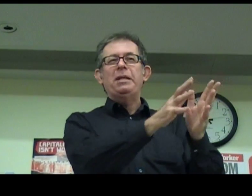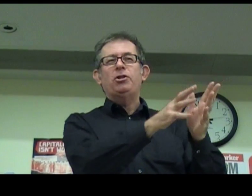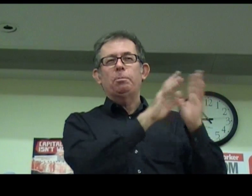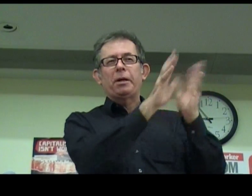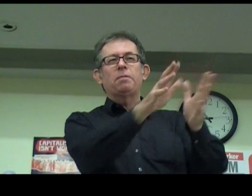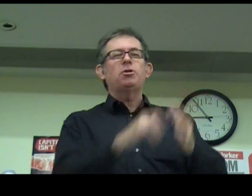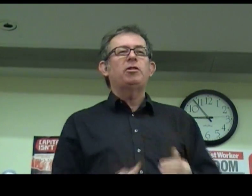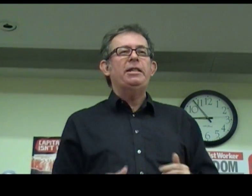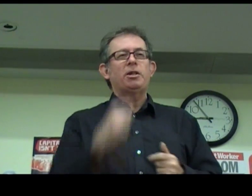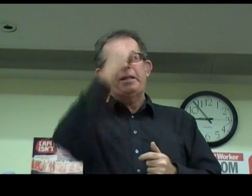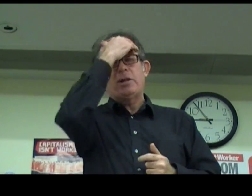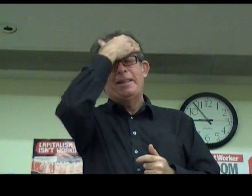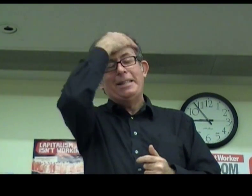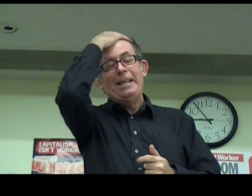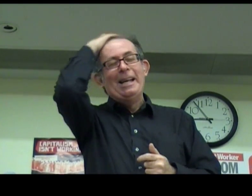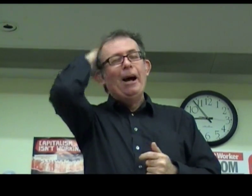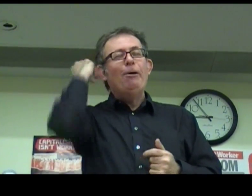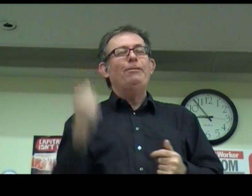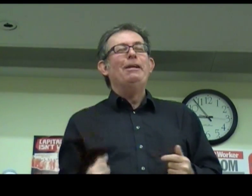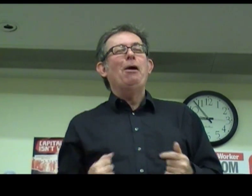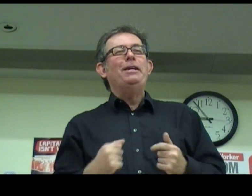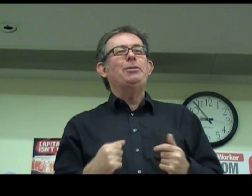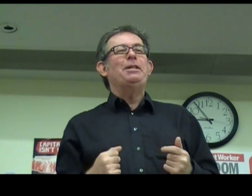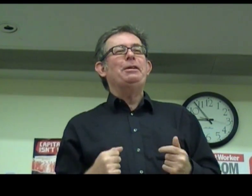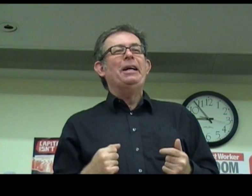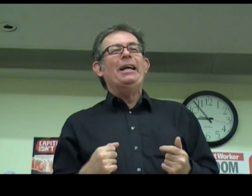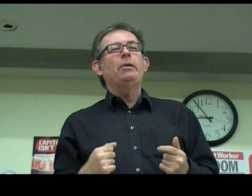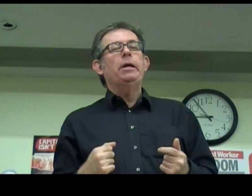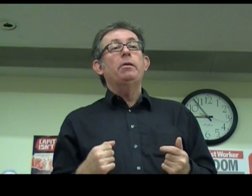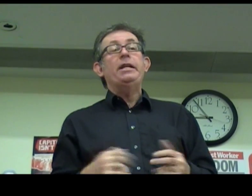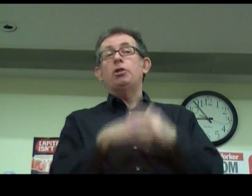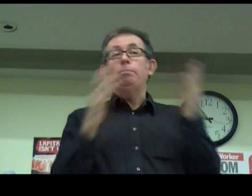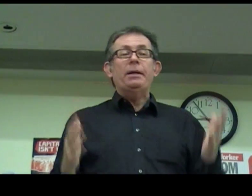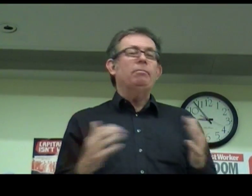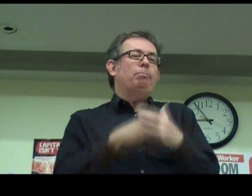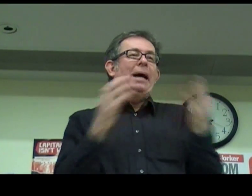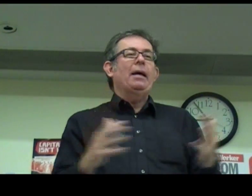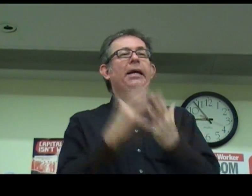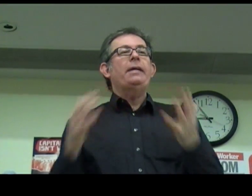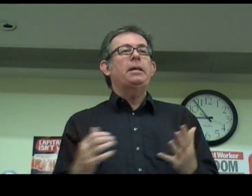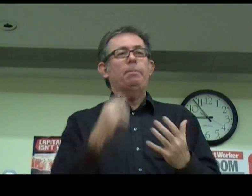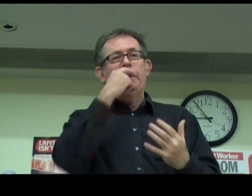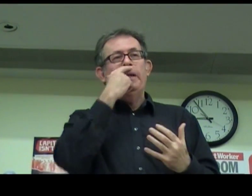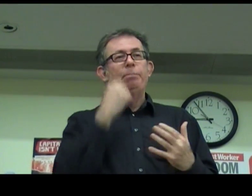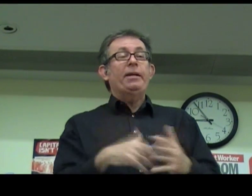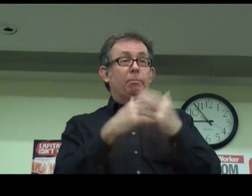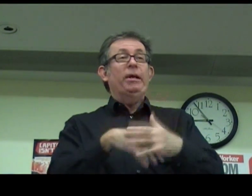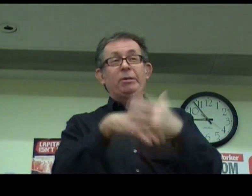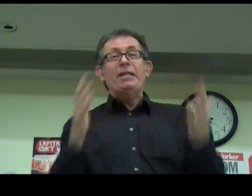Egypt because of the strategic centrality of Egypt in the region. But bad luck, he ended up in Britain. It was his